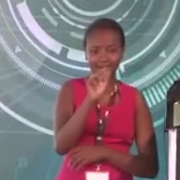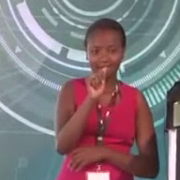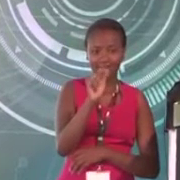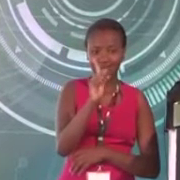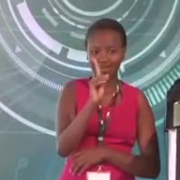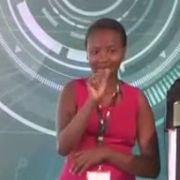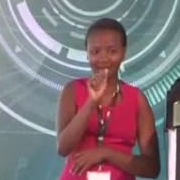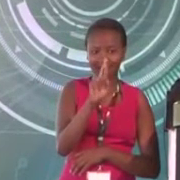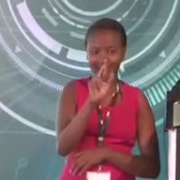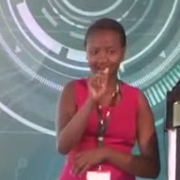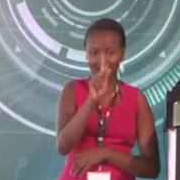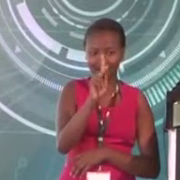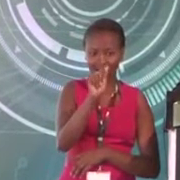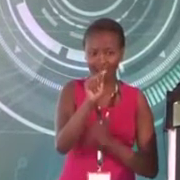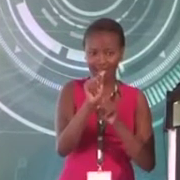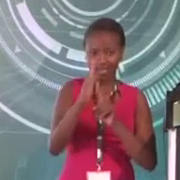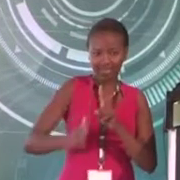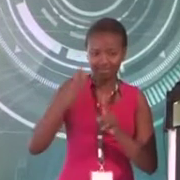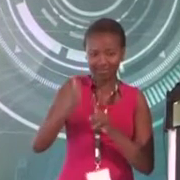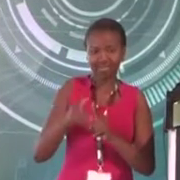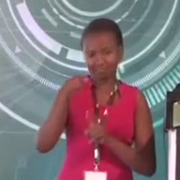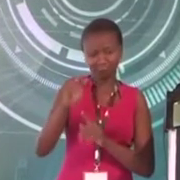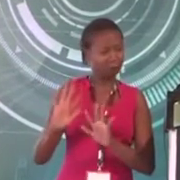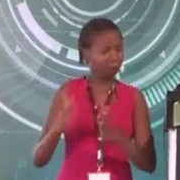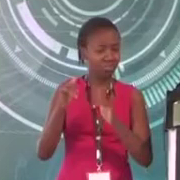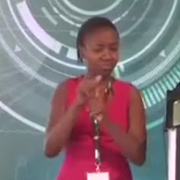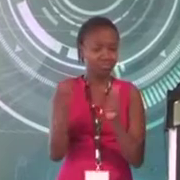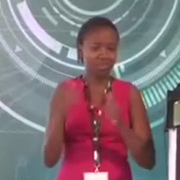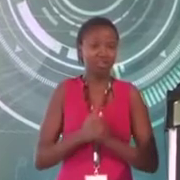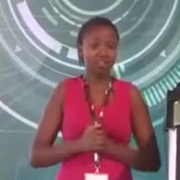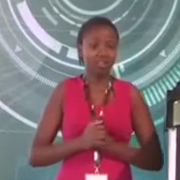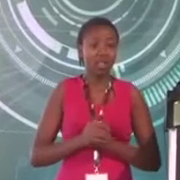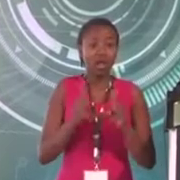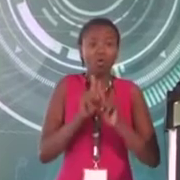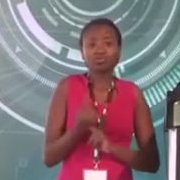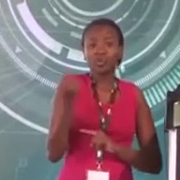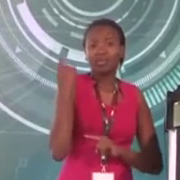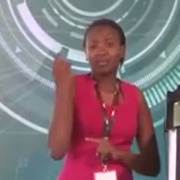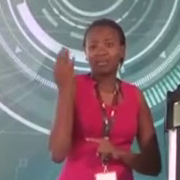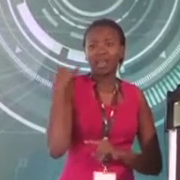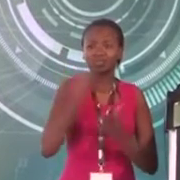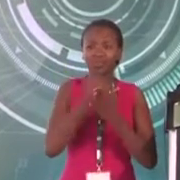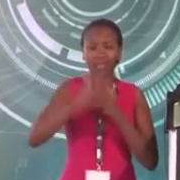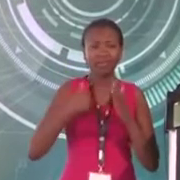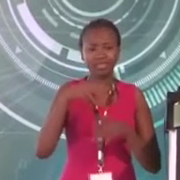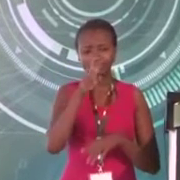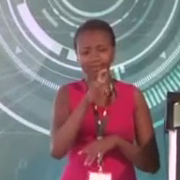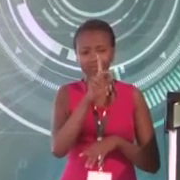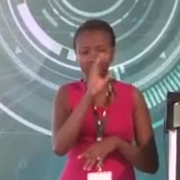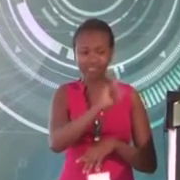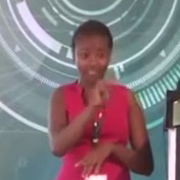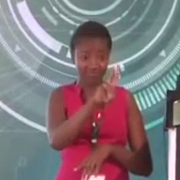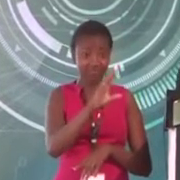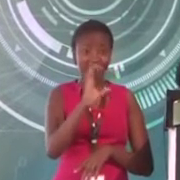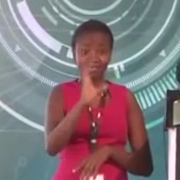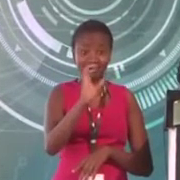Many are saying that could be your legacy. Last weekend, I was watching a story on CNN, and this